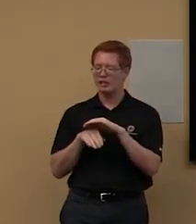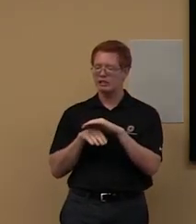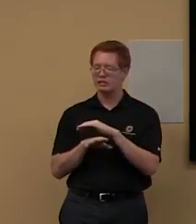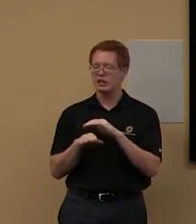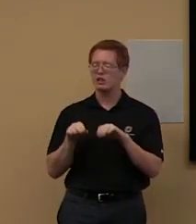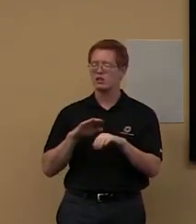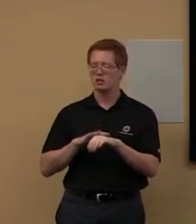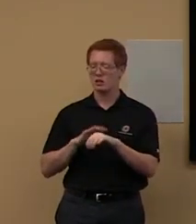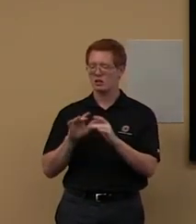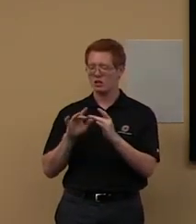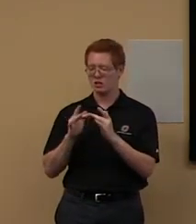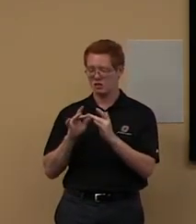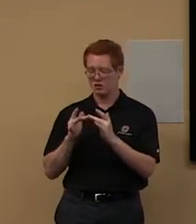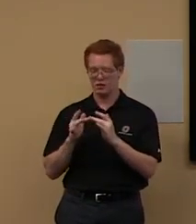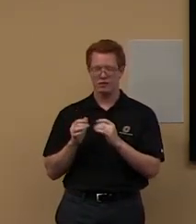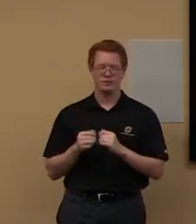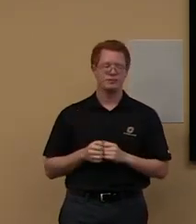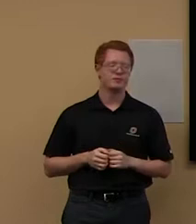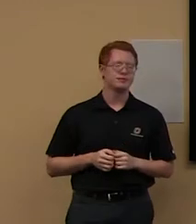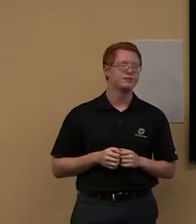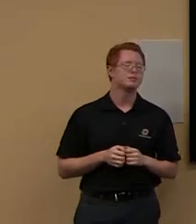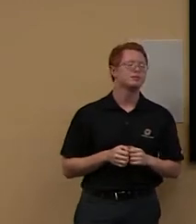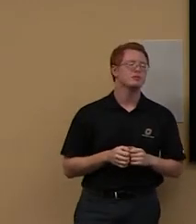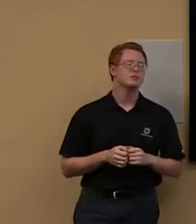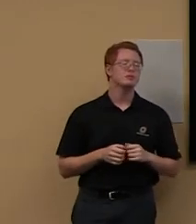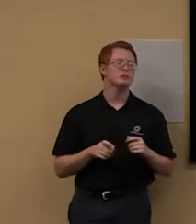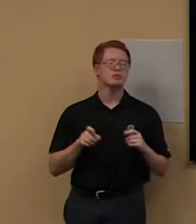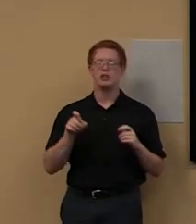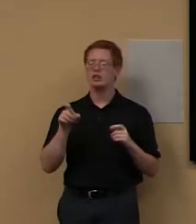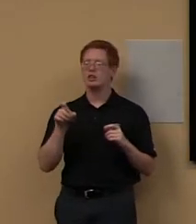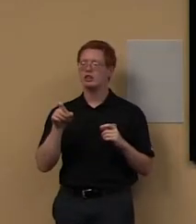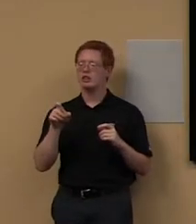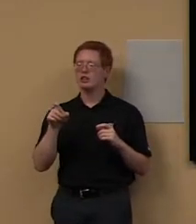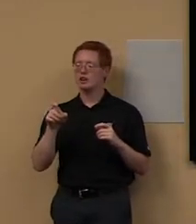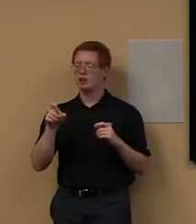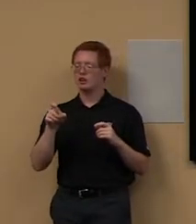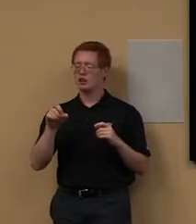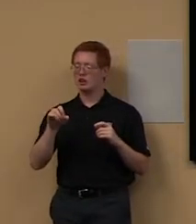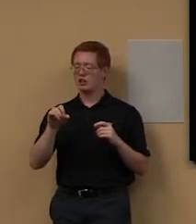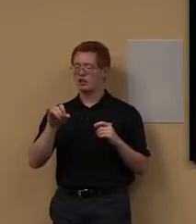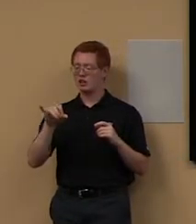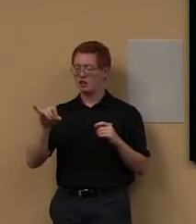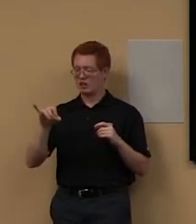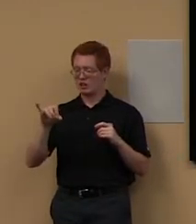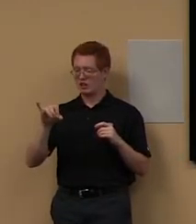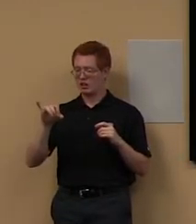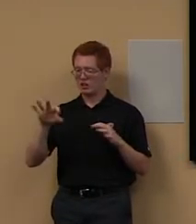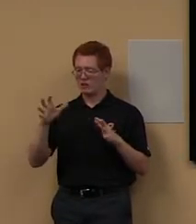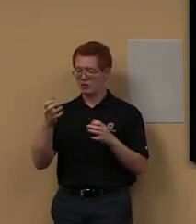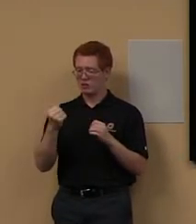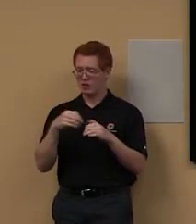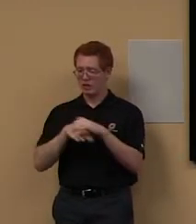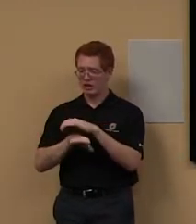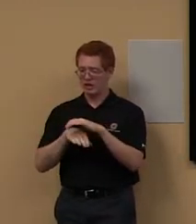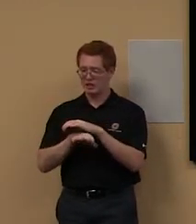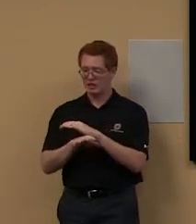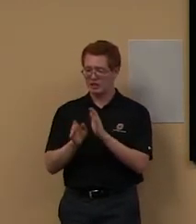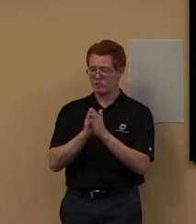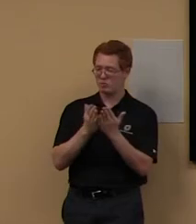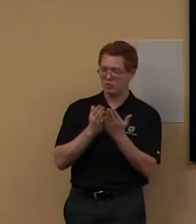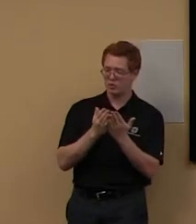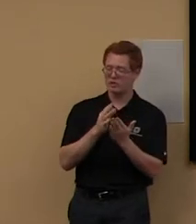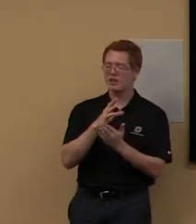you do need to access both the databases and, um, books. You do need to create a library account. And before we